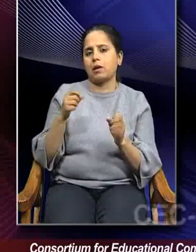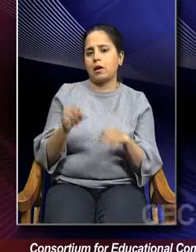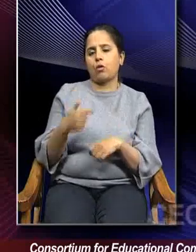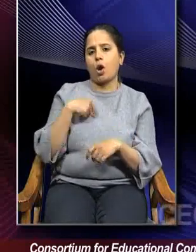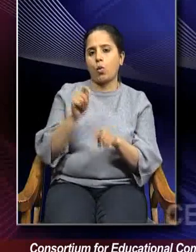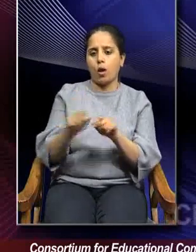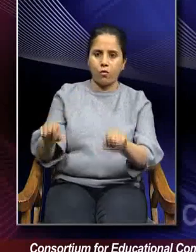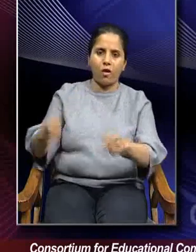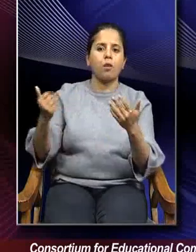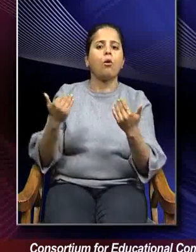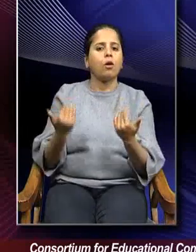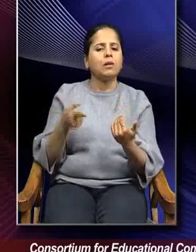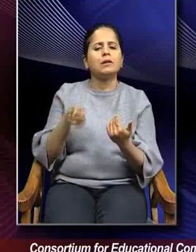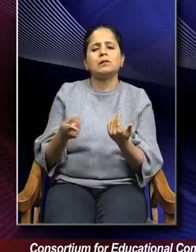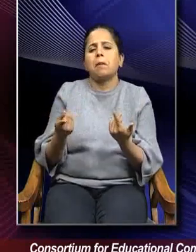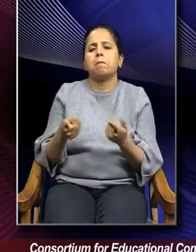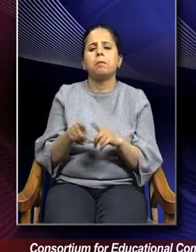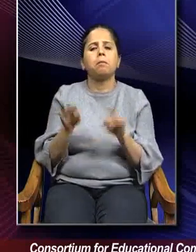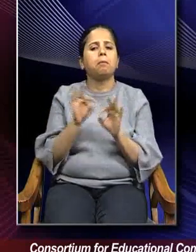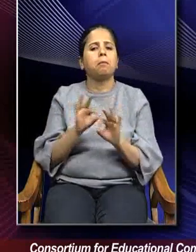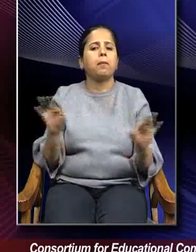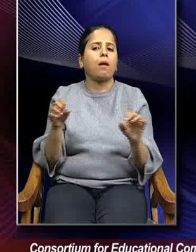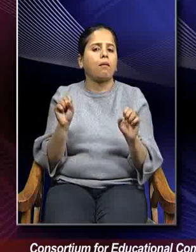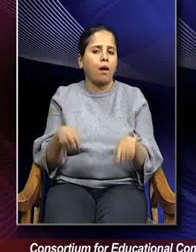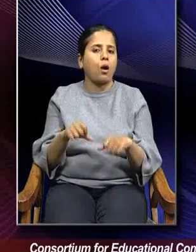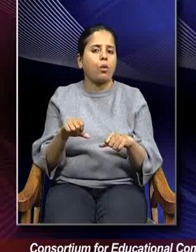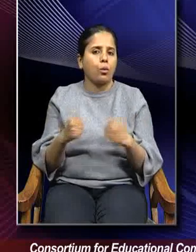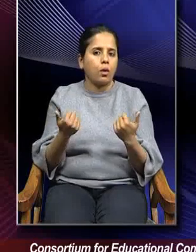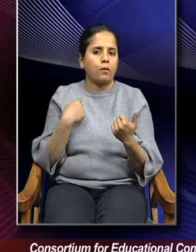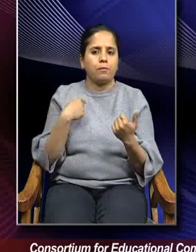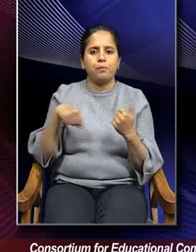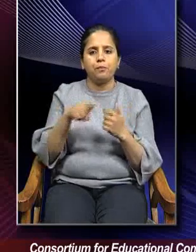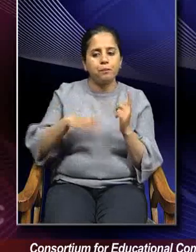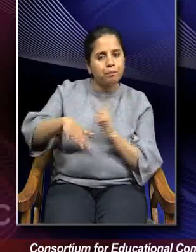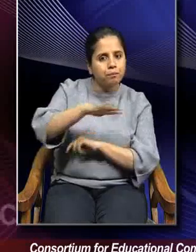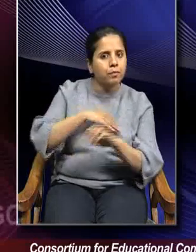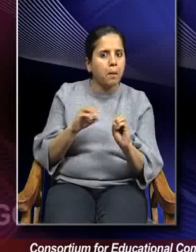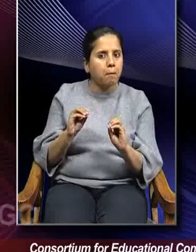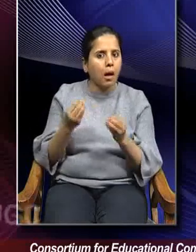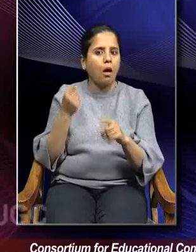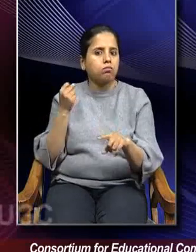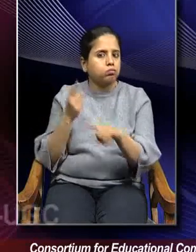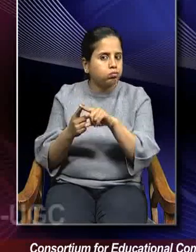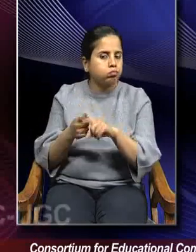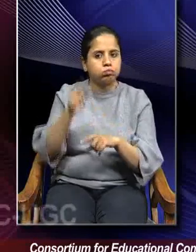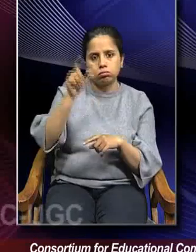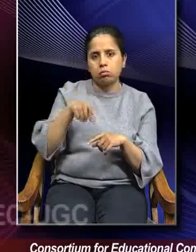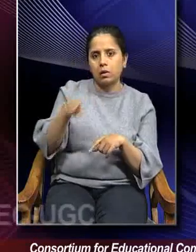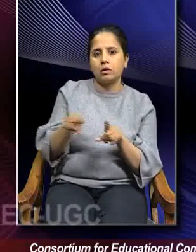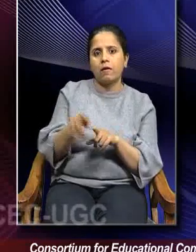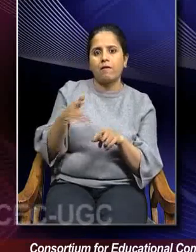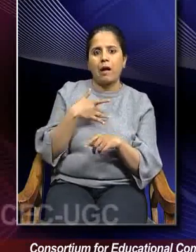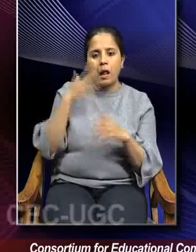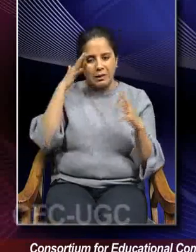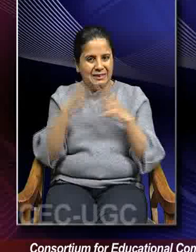work done in a very polite manner, in a very congenial atmosphere where the employees are not at all feeling